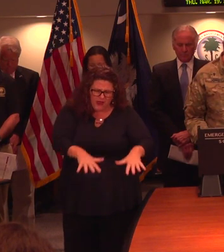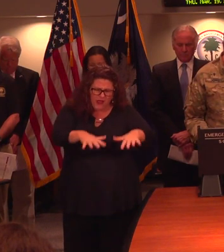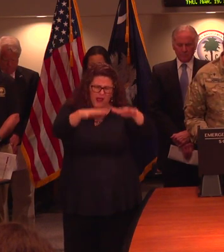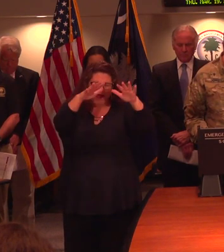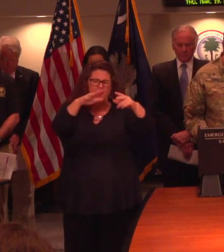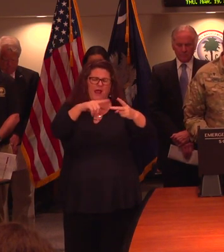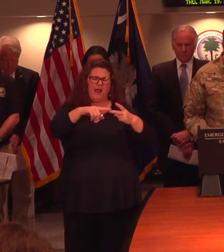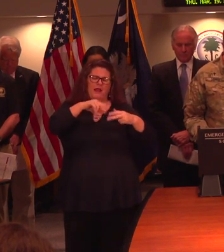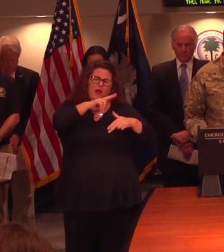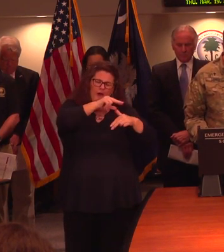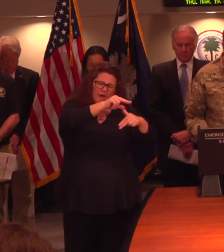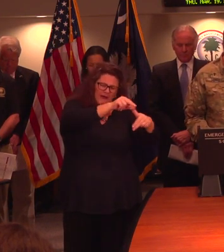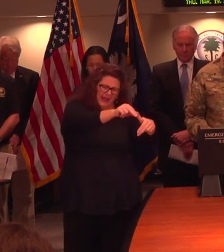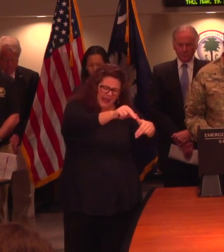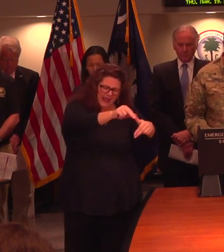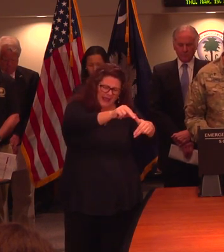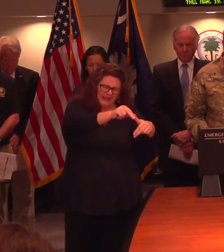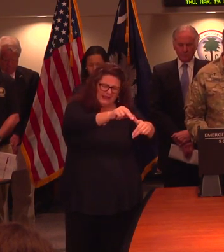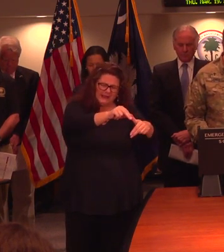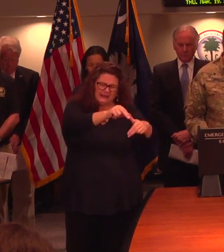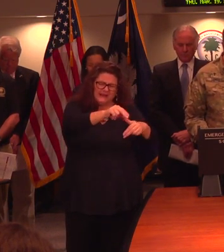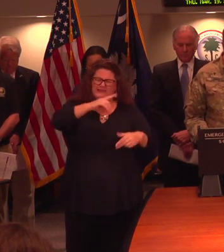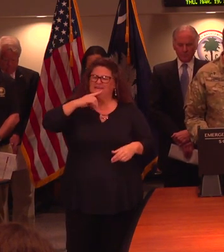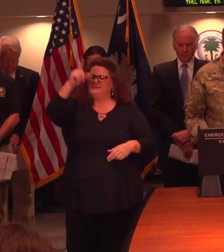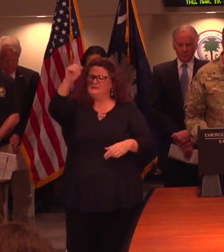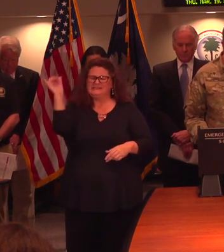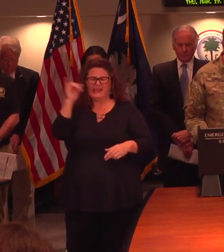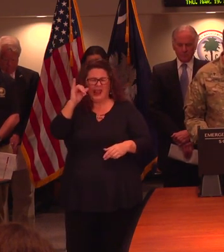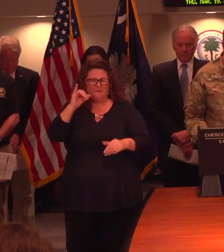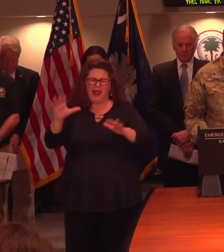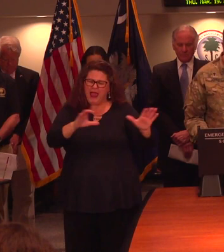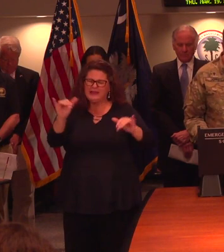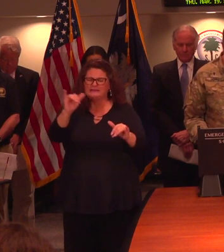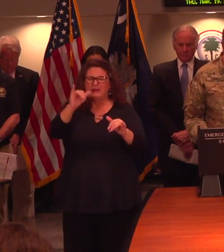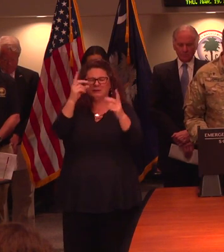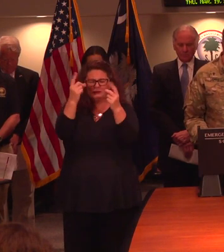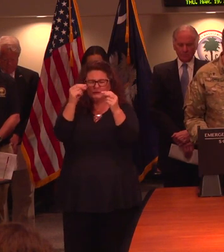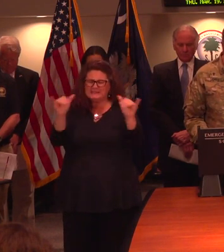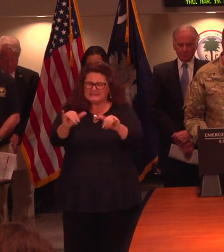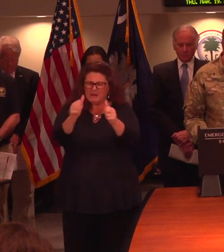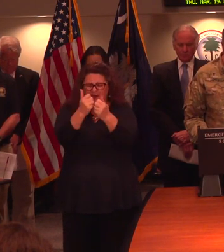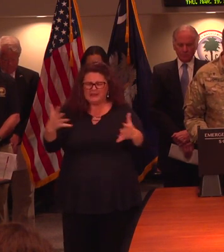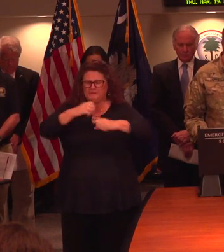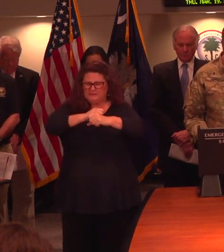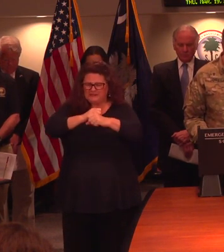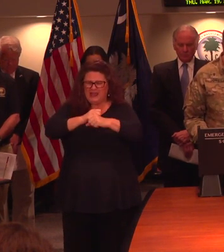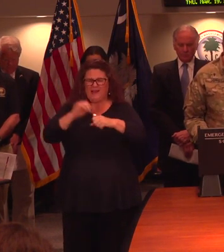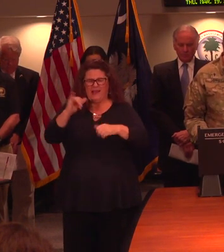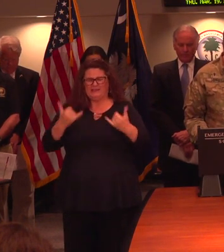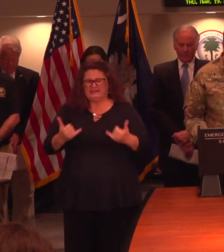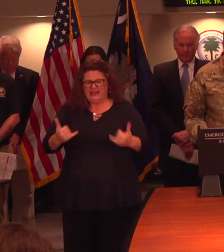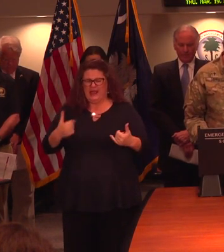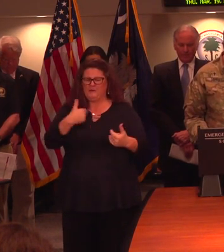hurricanes. You are the same God that is with us today in the days to come. We put our faith and hope in